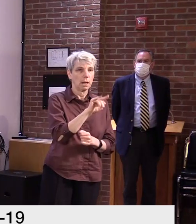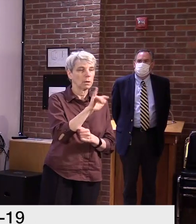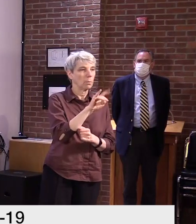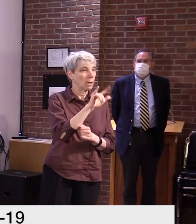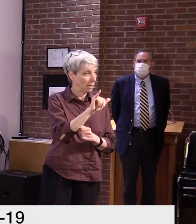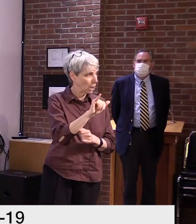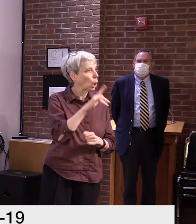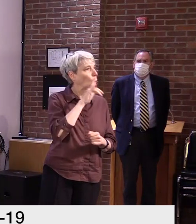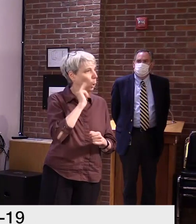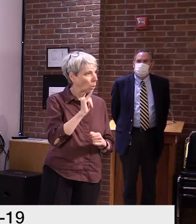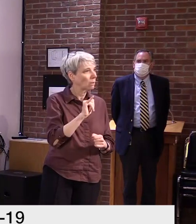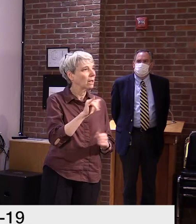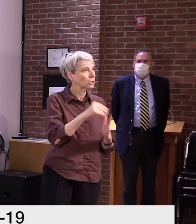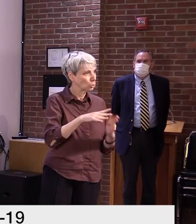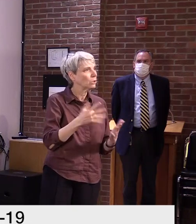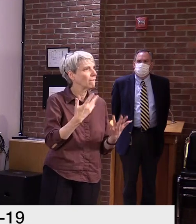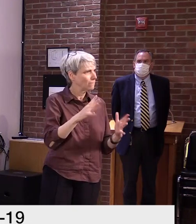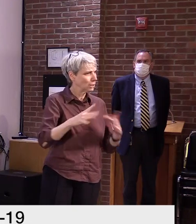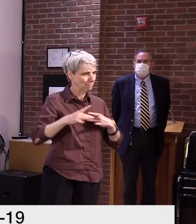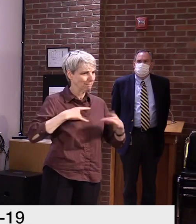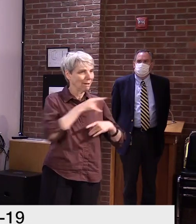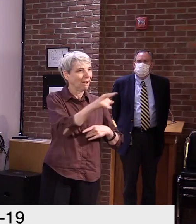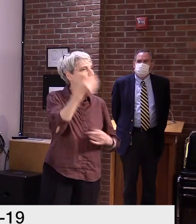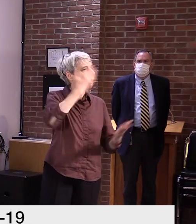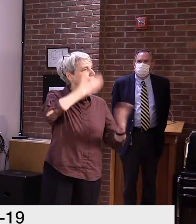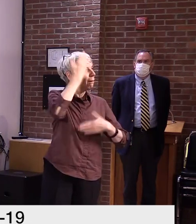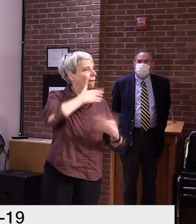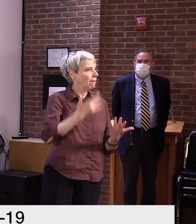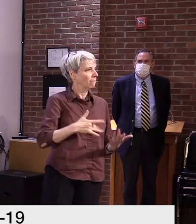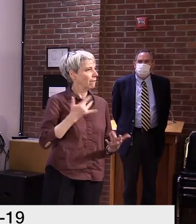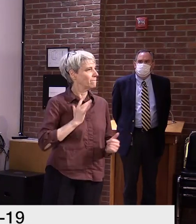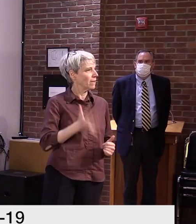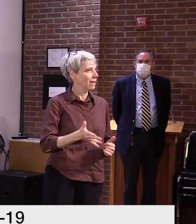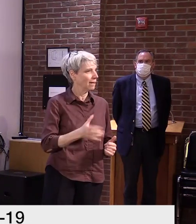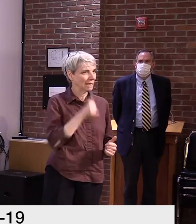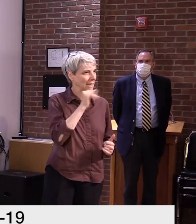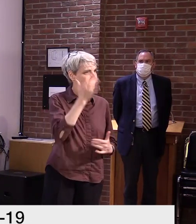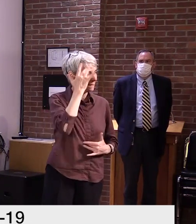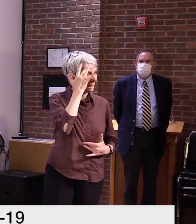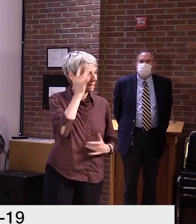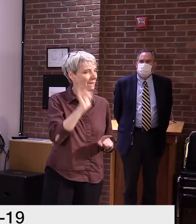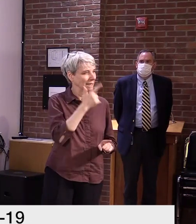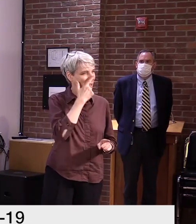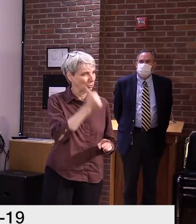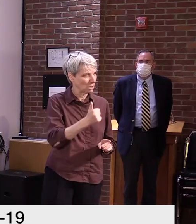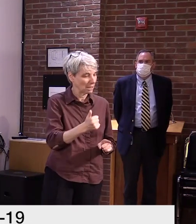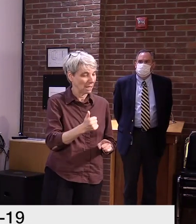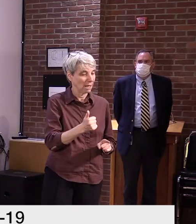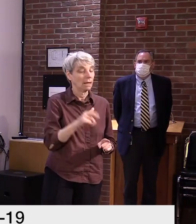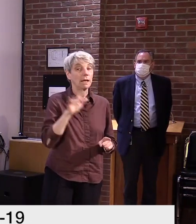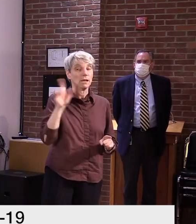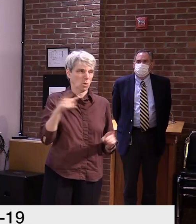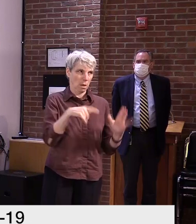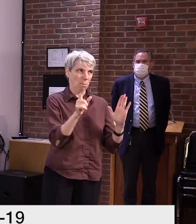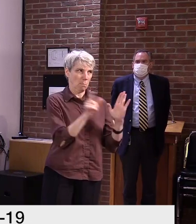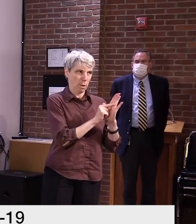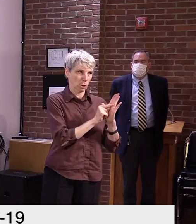that area had been infected frequently. Since publication of our commentary, more data has emerged.